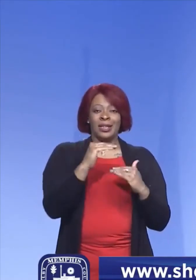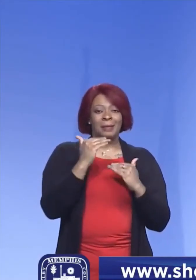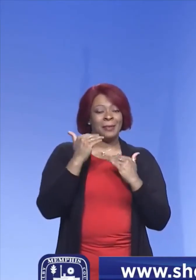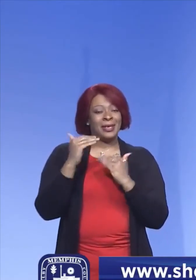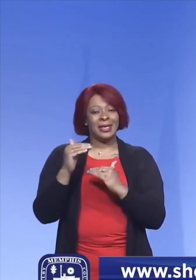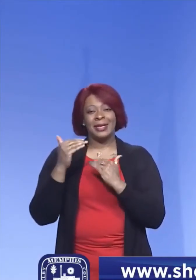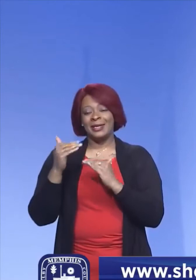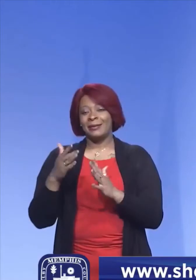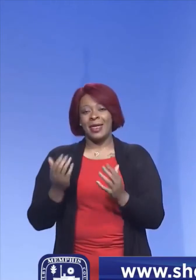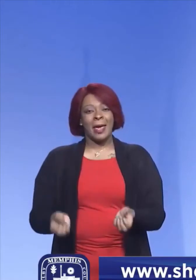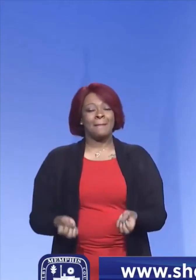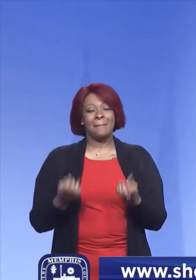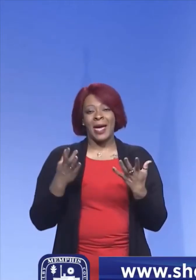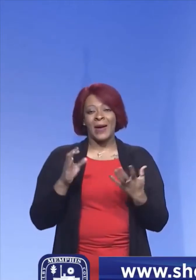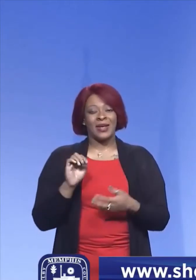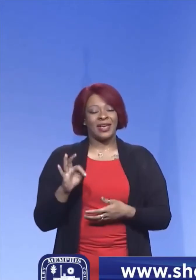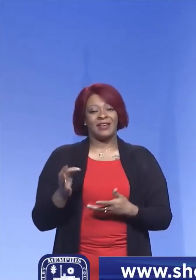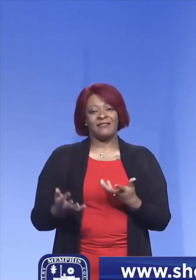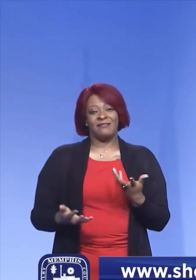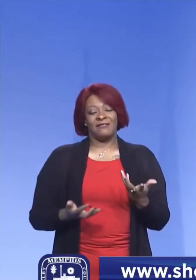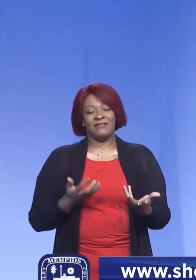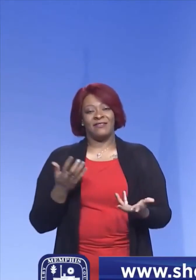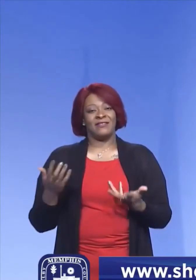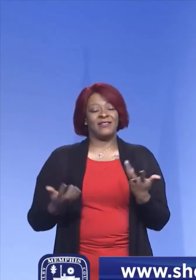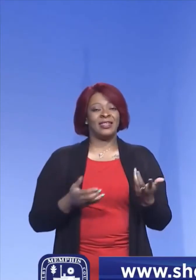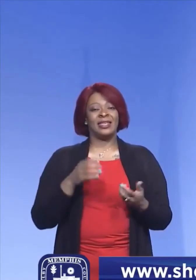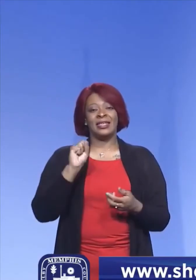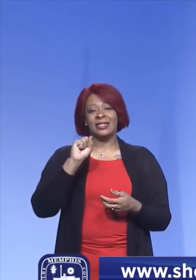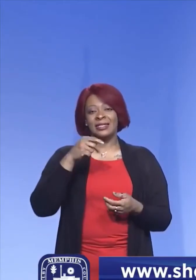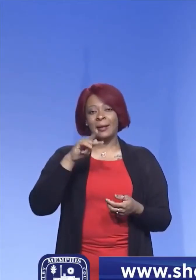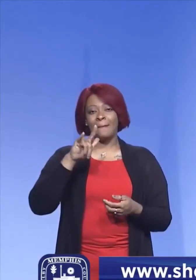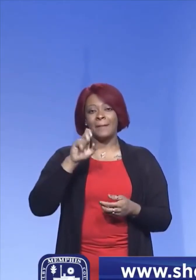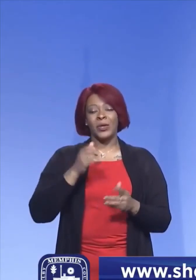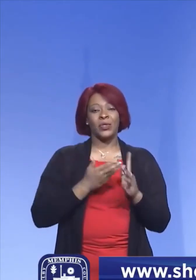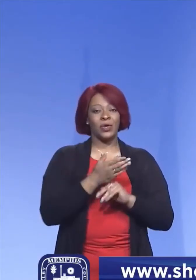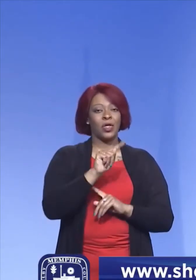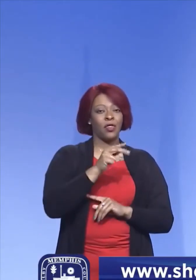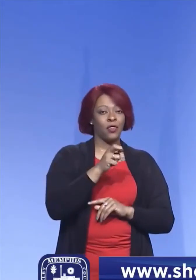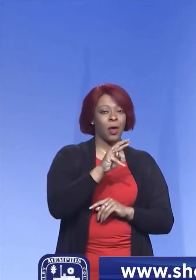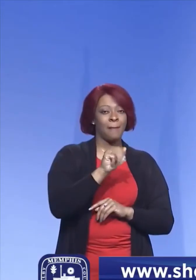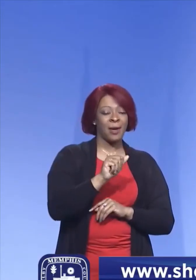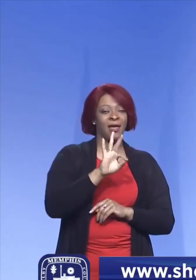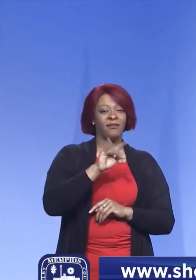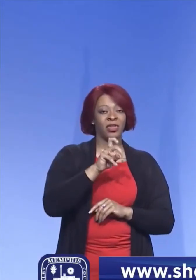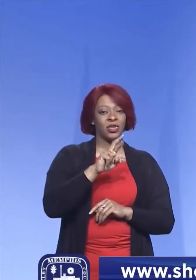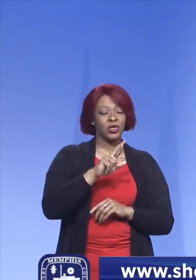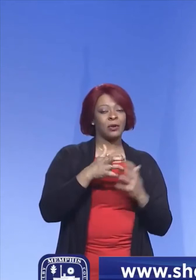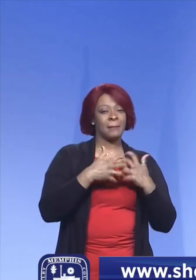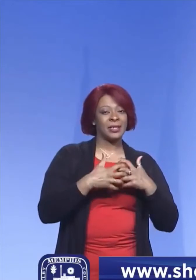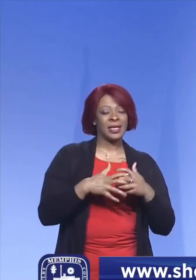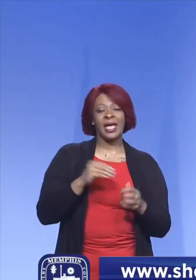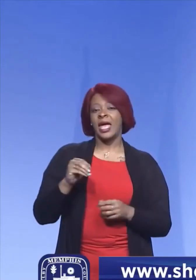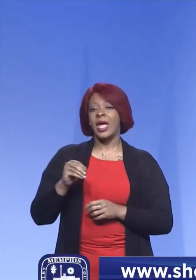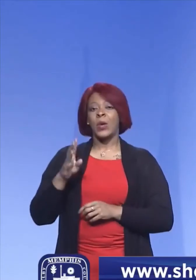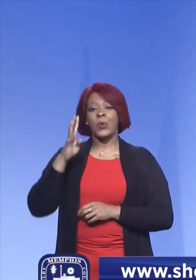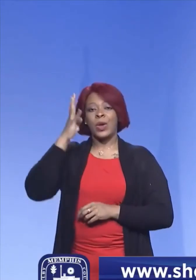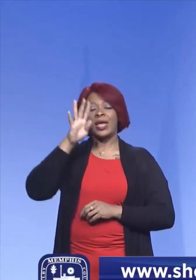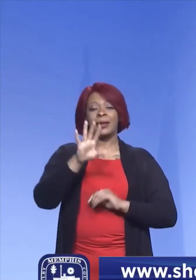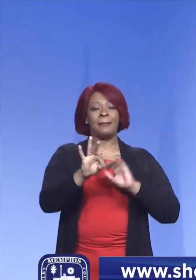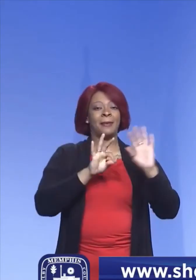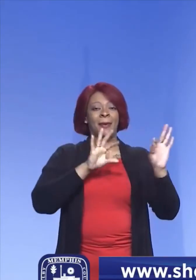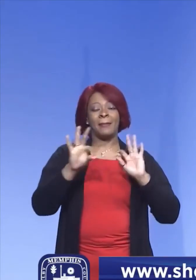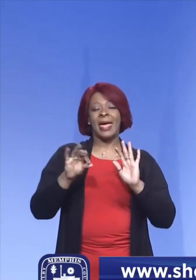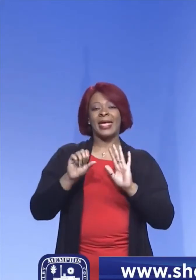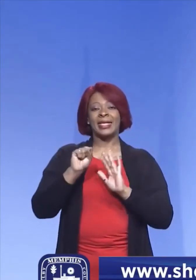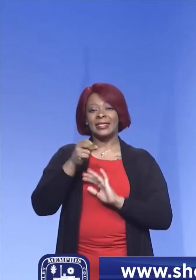by the amount of specimens that can go through the Thermo Fisher machine, and also the number of random samples UT can handle.